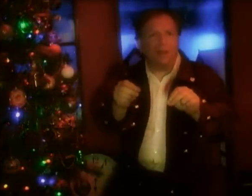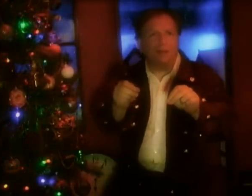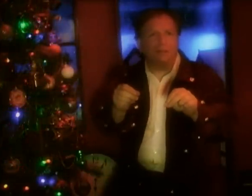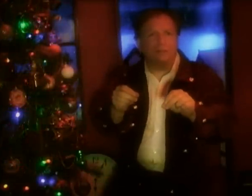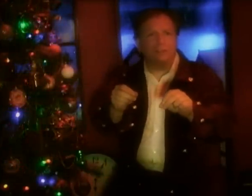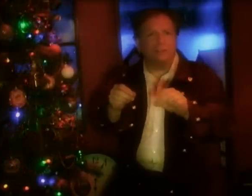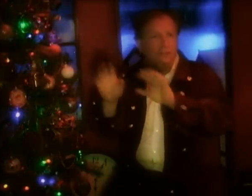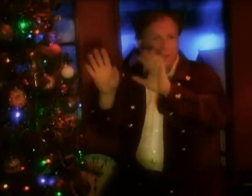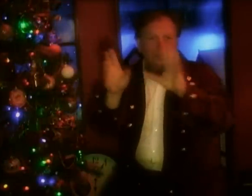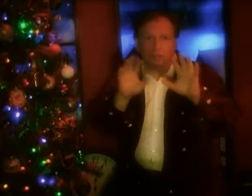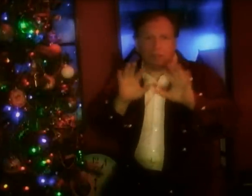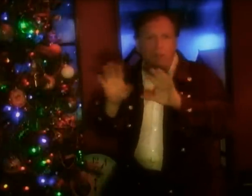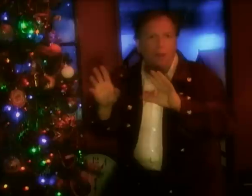bells in the snow